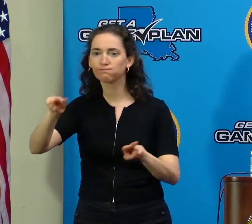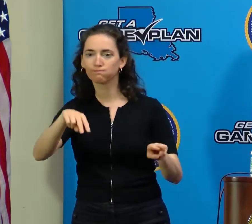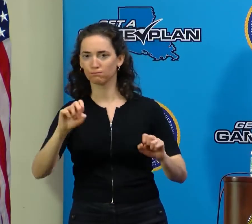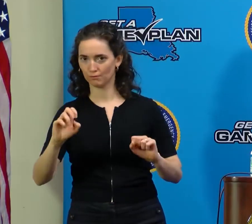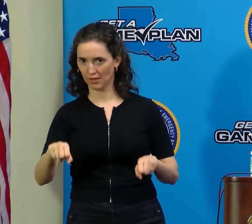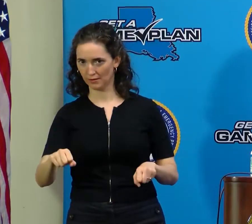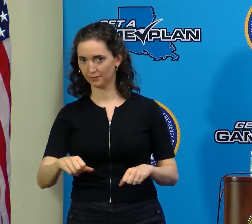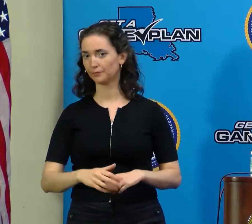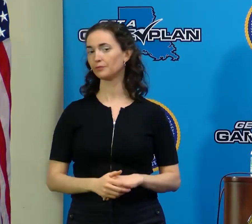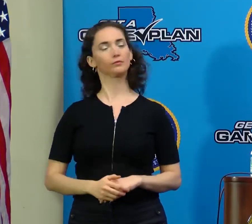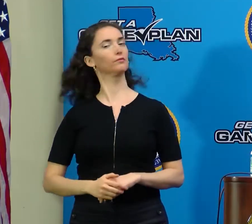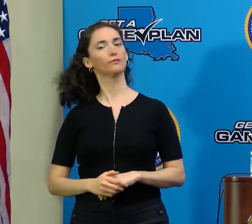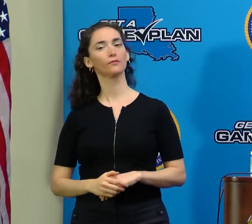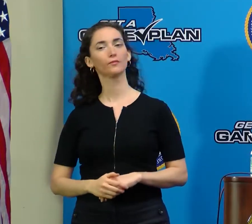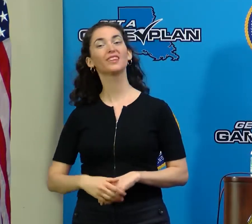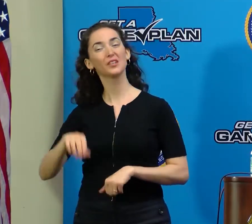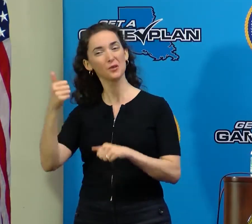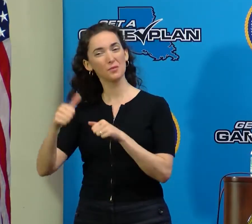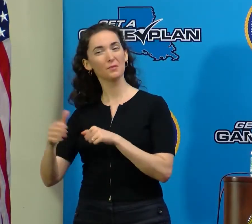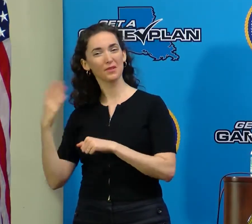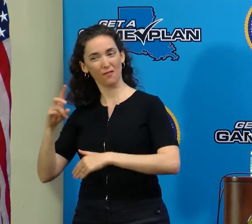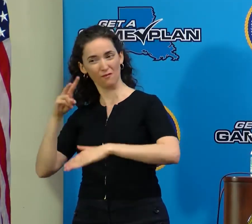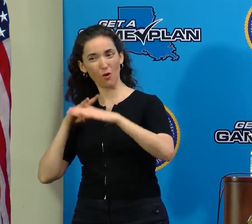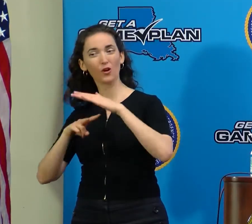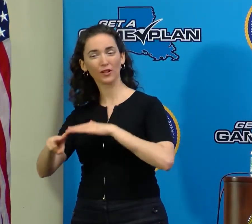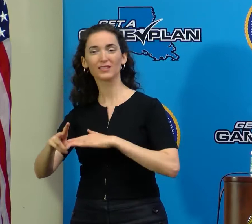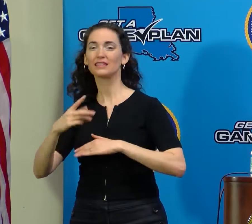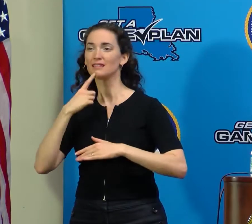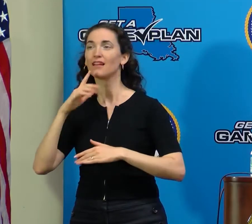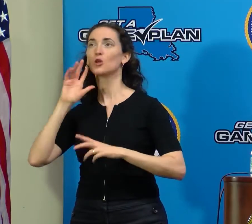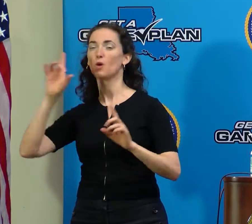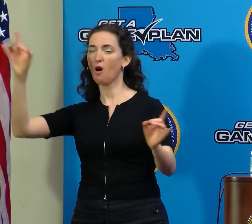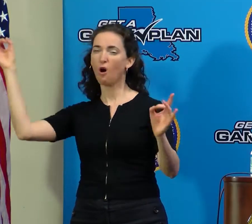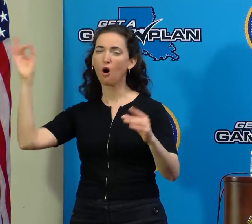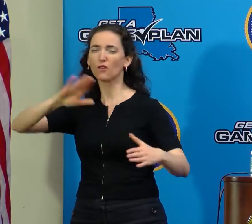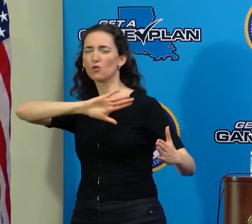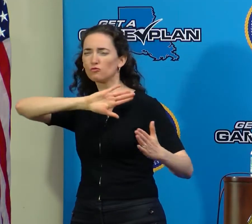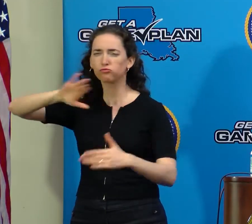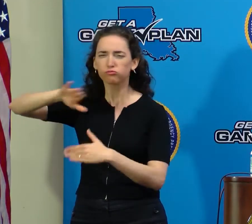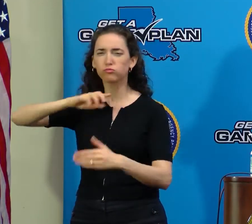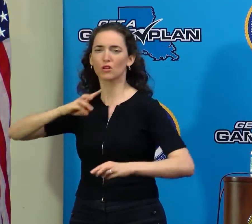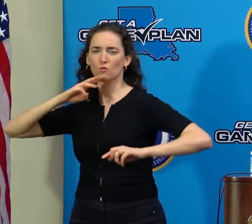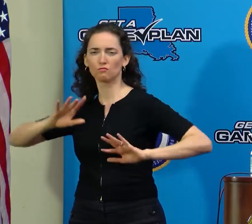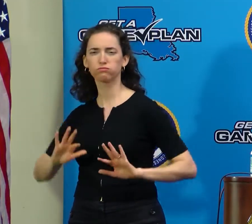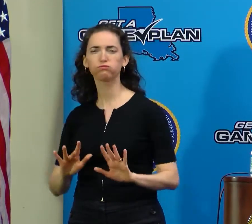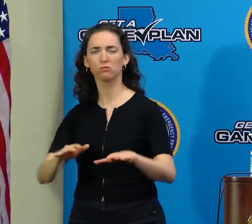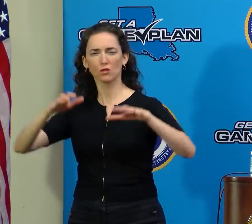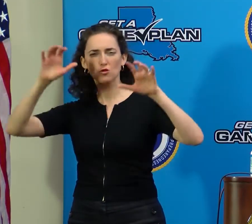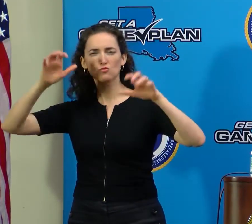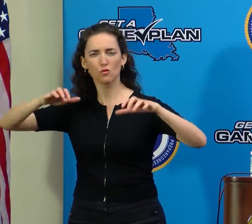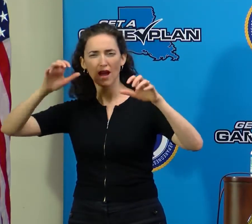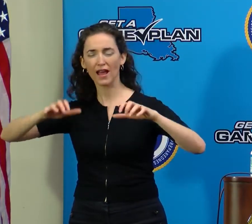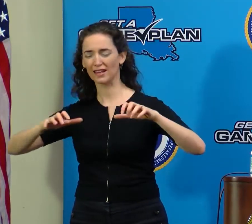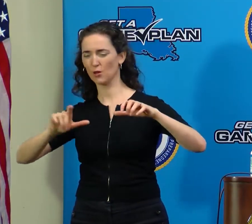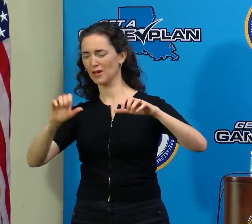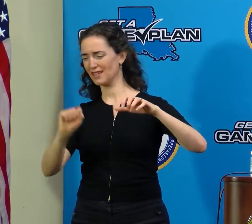As was forecasted, Hurricane Ida delivered catastrophic winds, surge, and rain across southeast Louisiana.